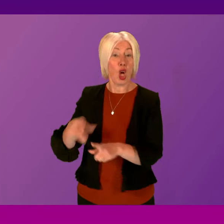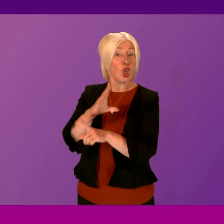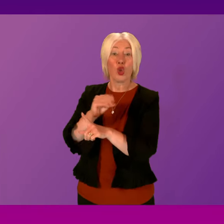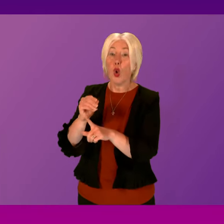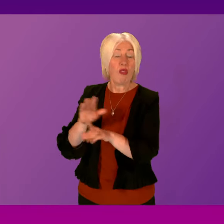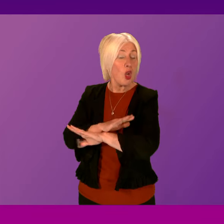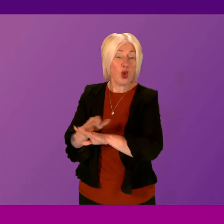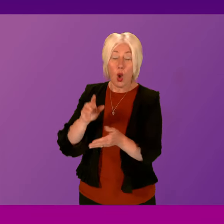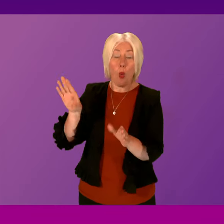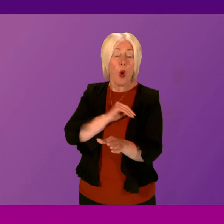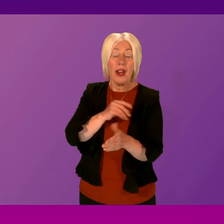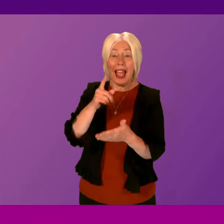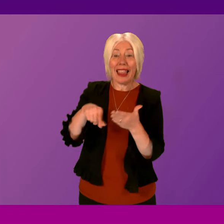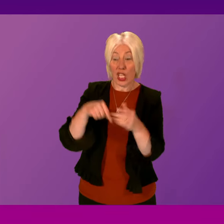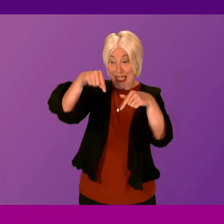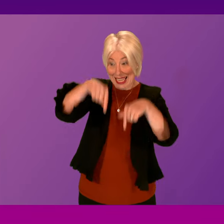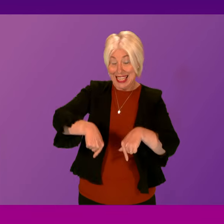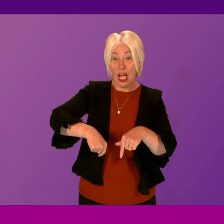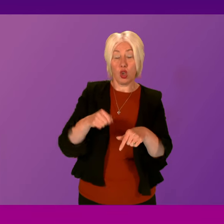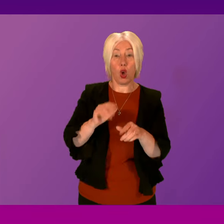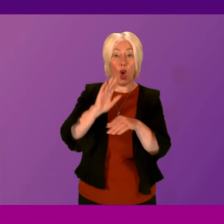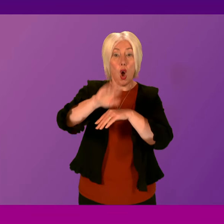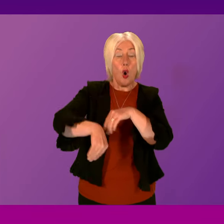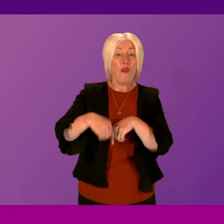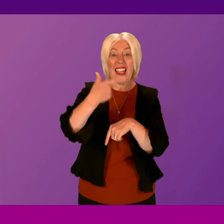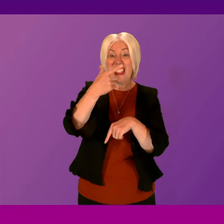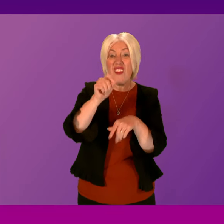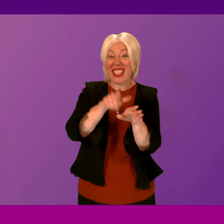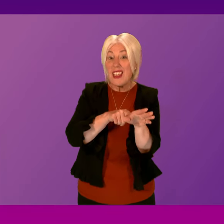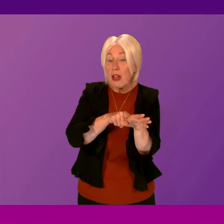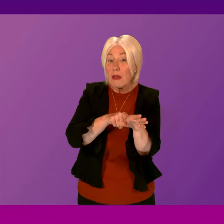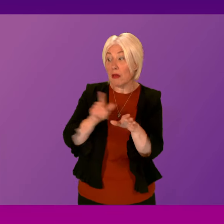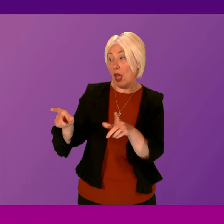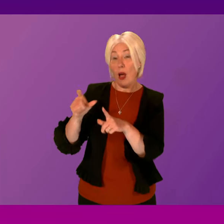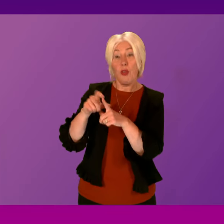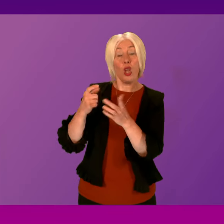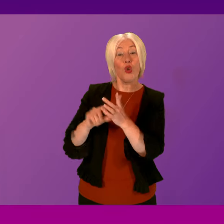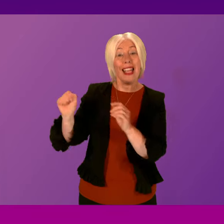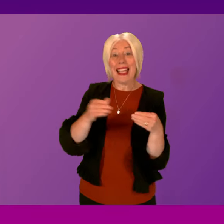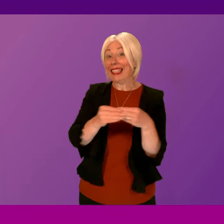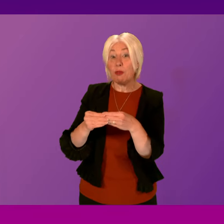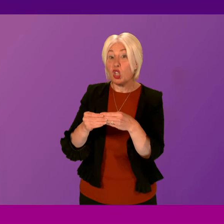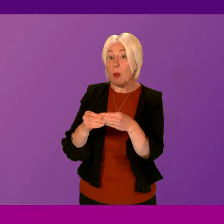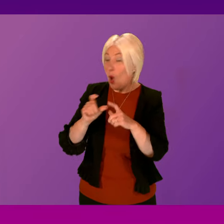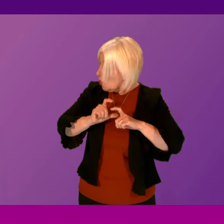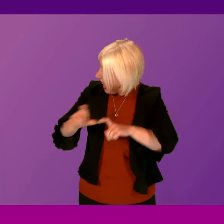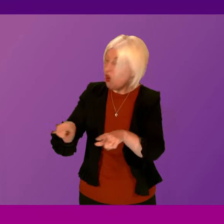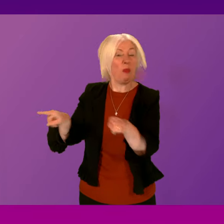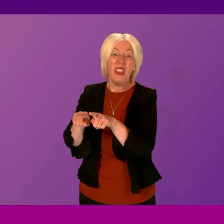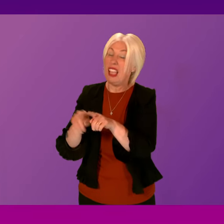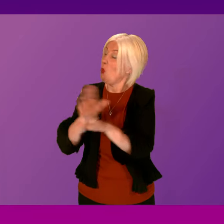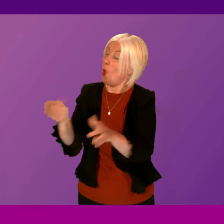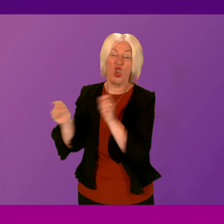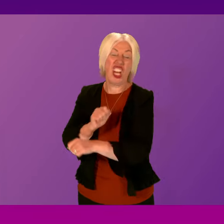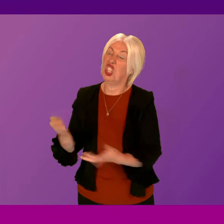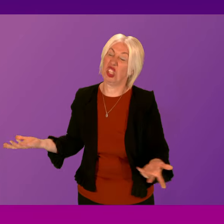haven't won an election in Scotland in over 70 years, in almost 70 years. And under Douglas Ross's leadership, that ain't changing anytime soon, presiding officer.